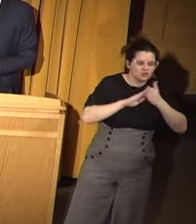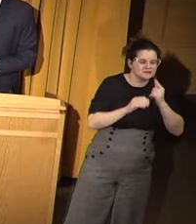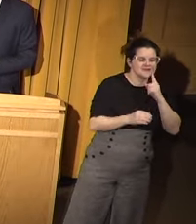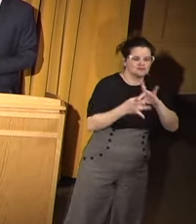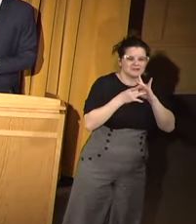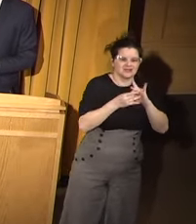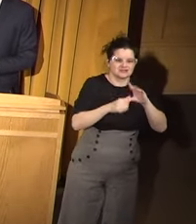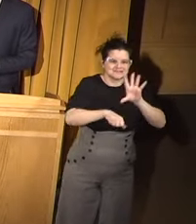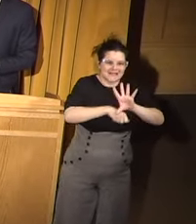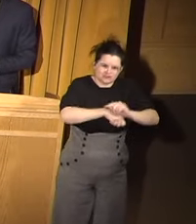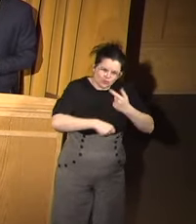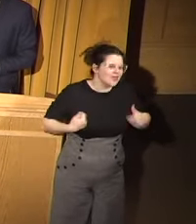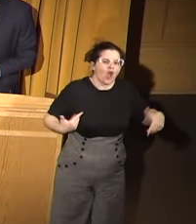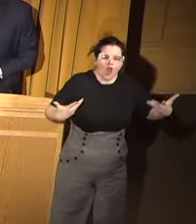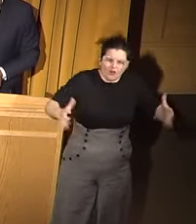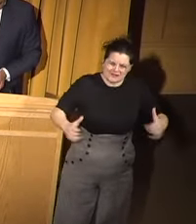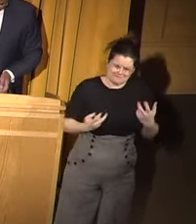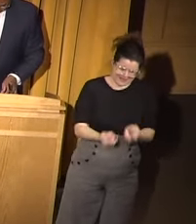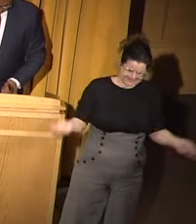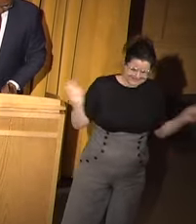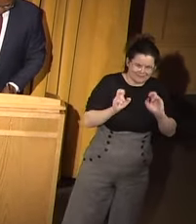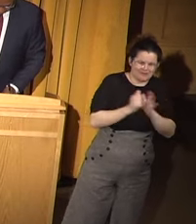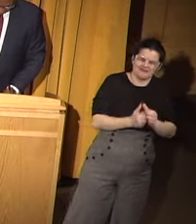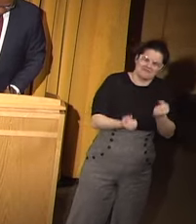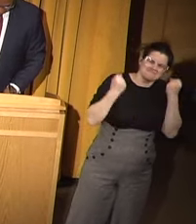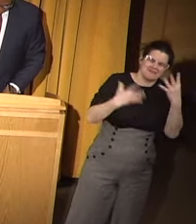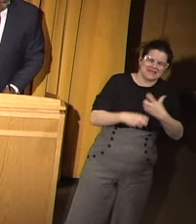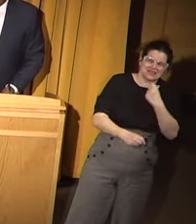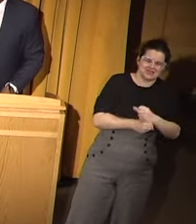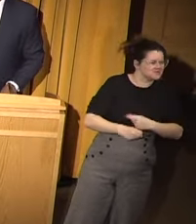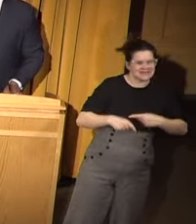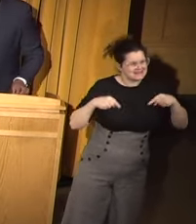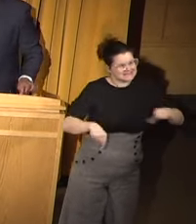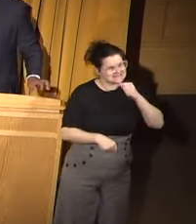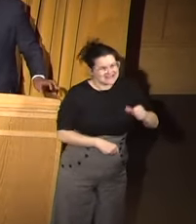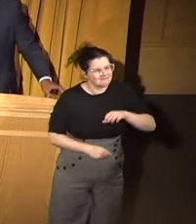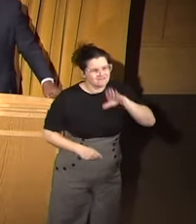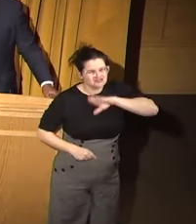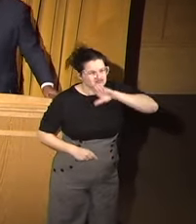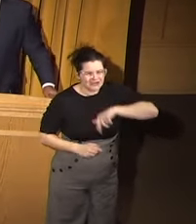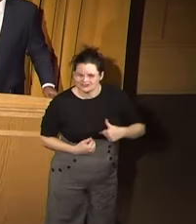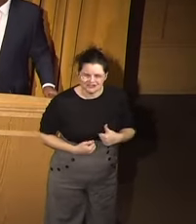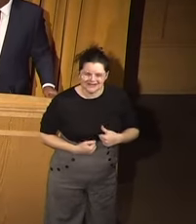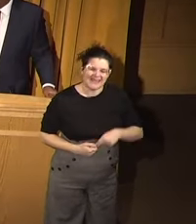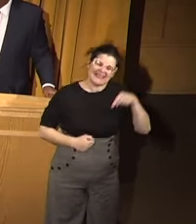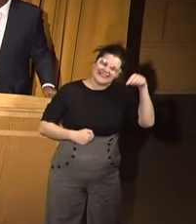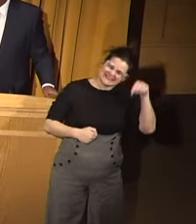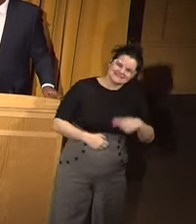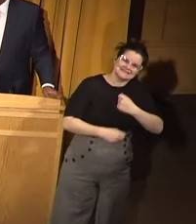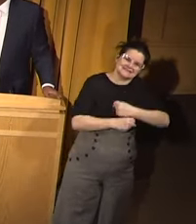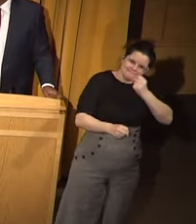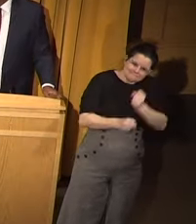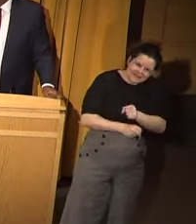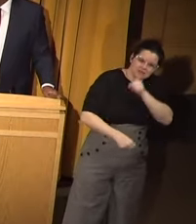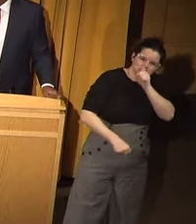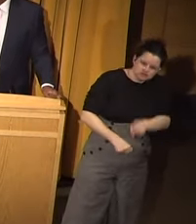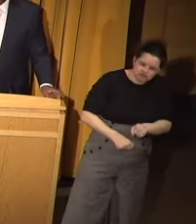We've been at the table for decades. This is not frustration. This has been made sure